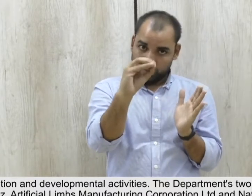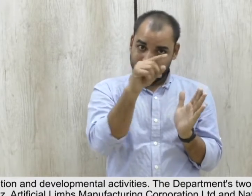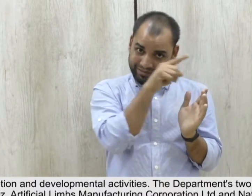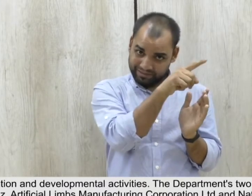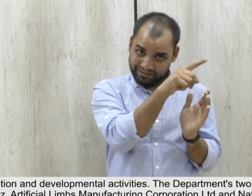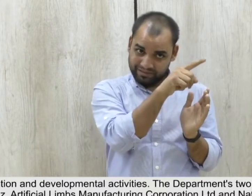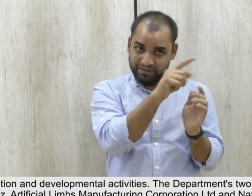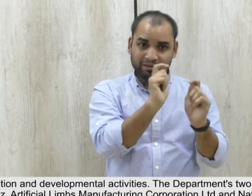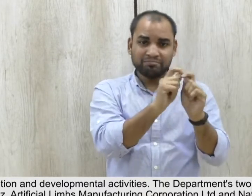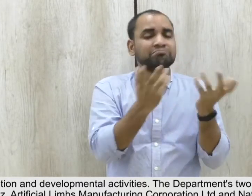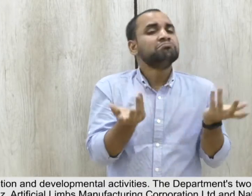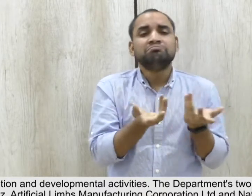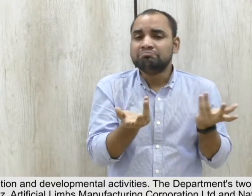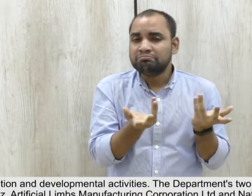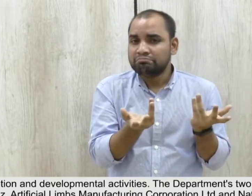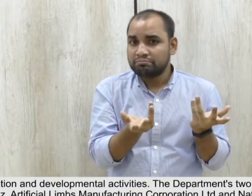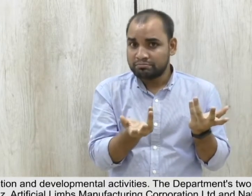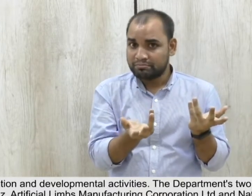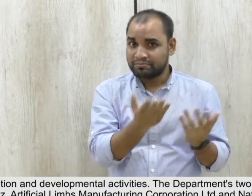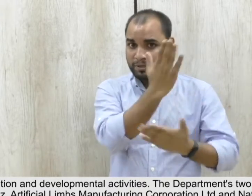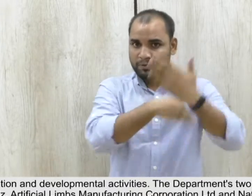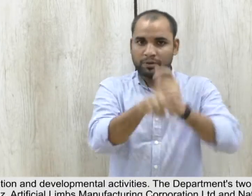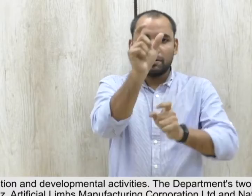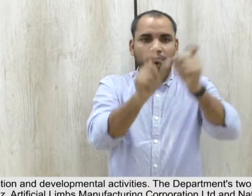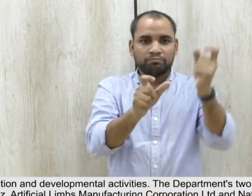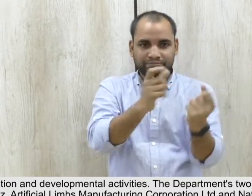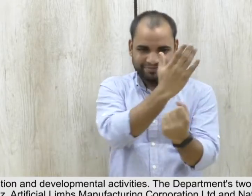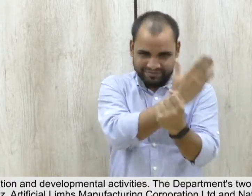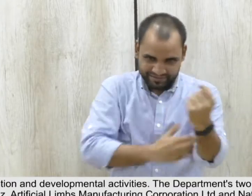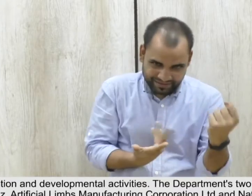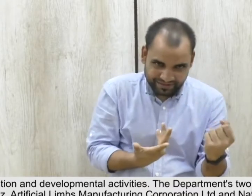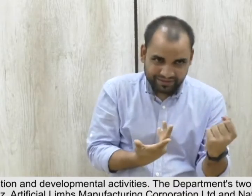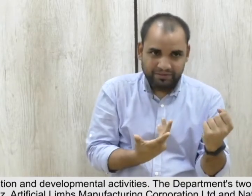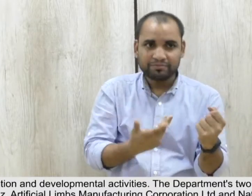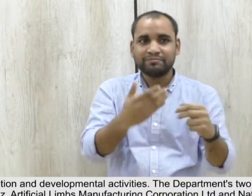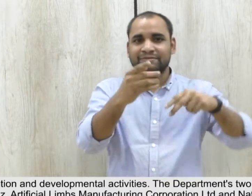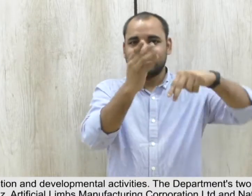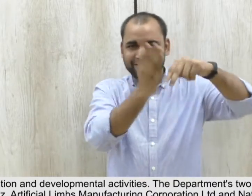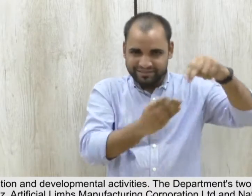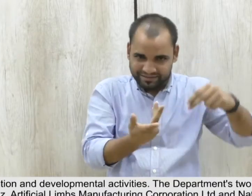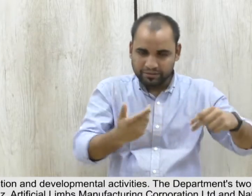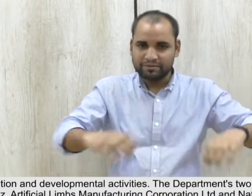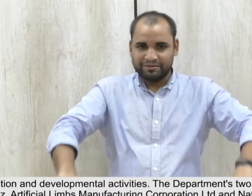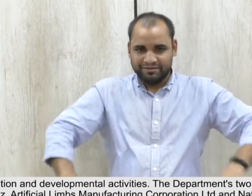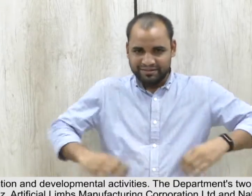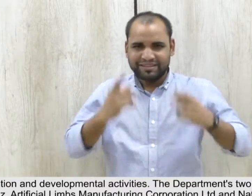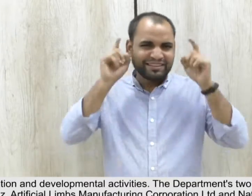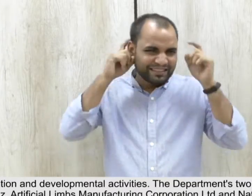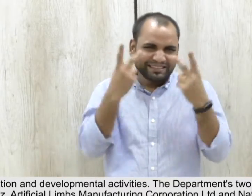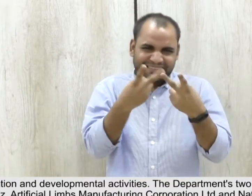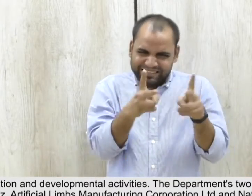and